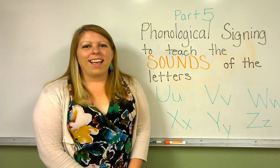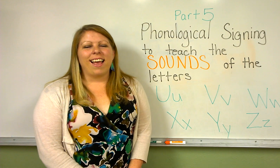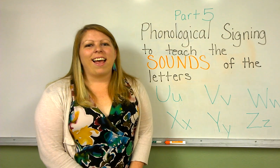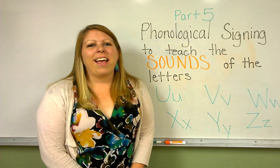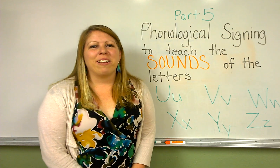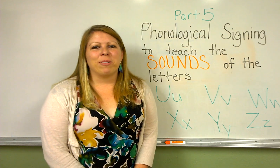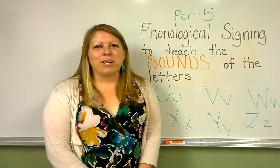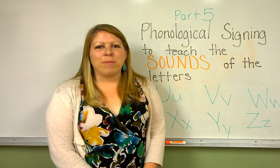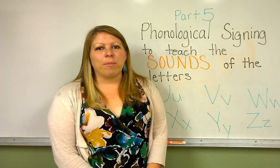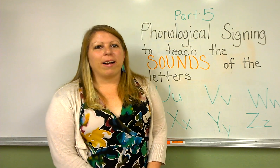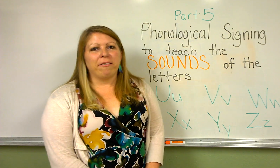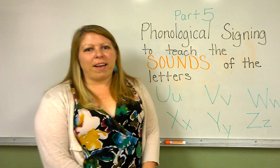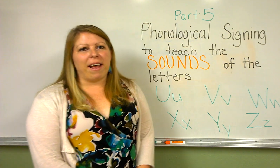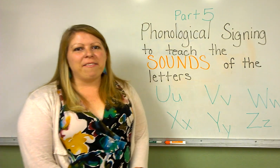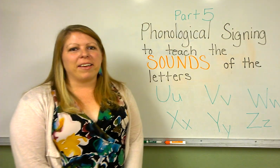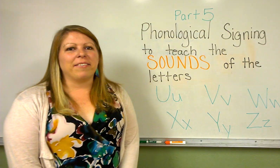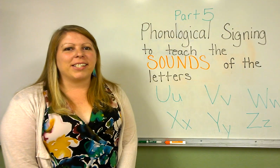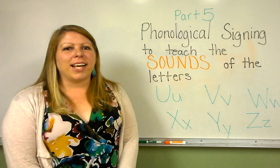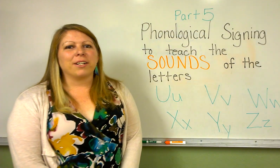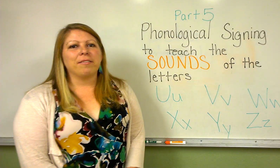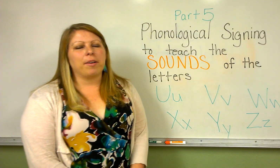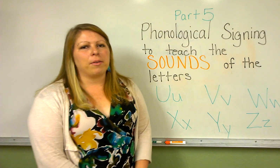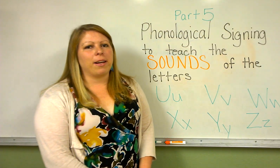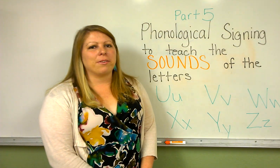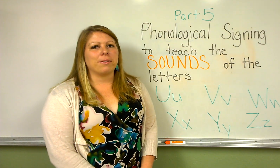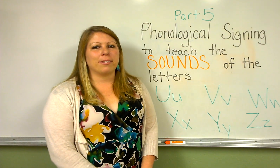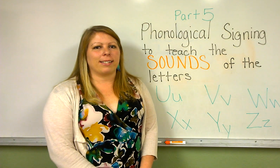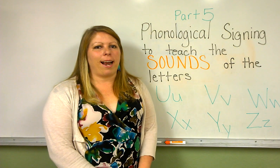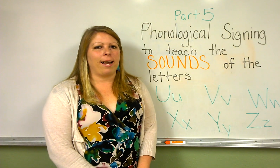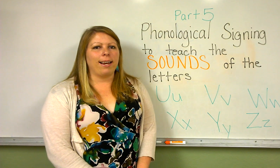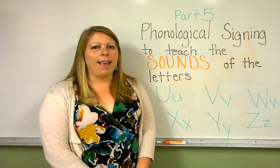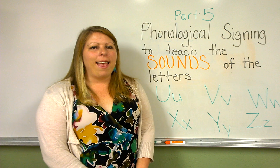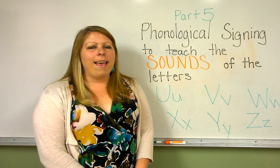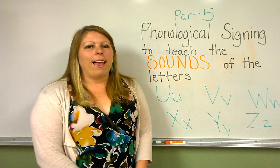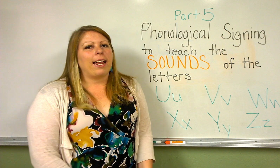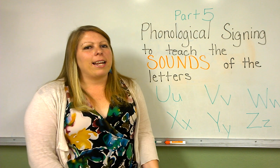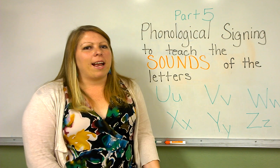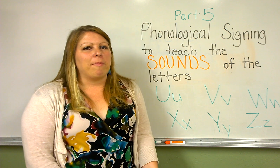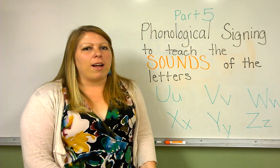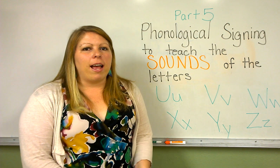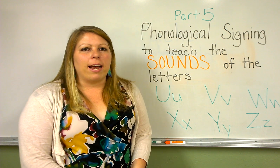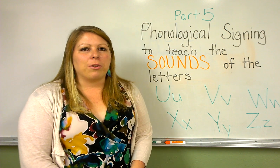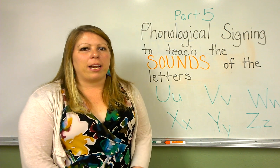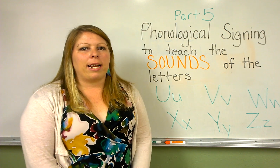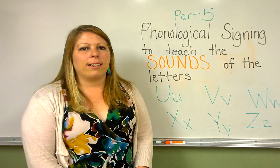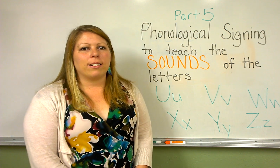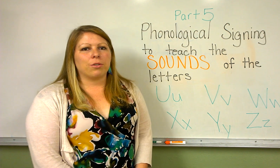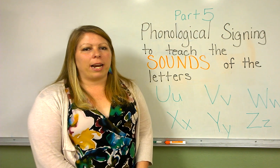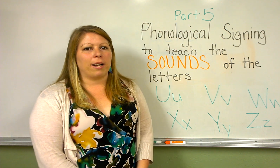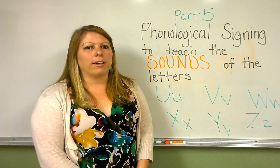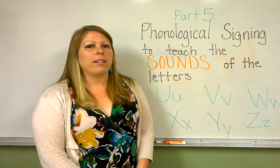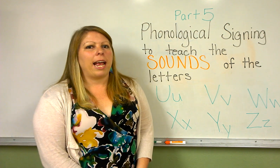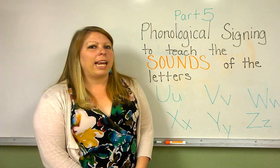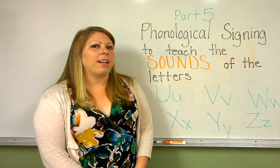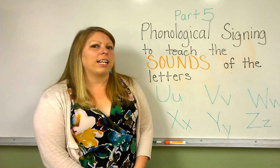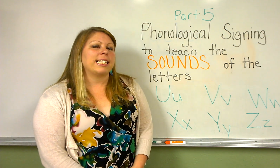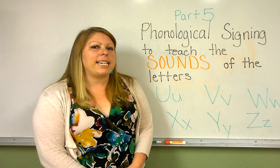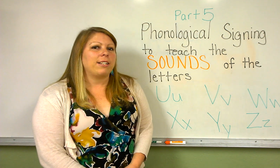Hi, and welcome to part 5 of Tucker Phonological Signing. Again, I'm not a trained trainer. I cannot teach